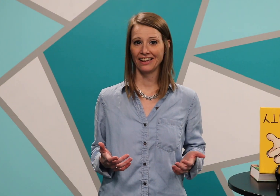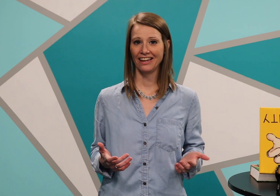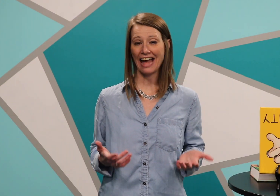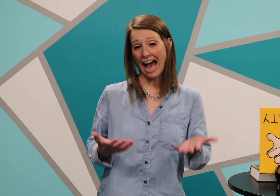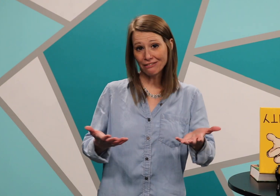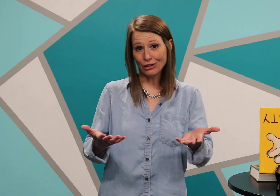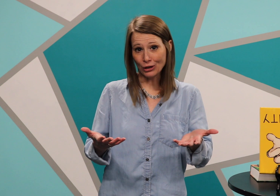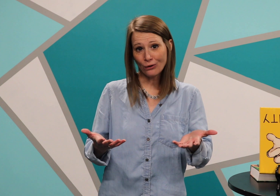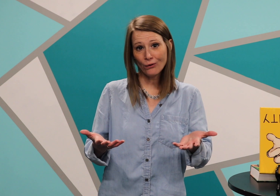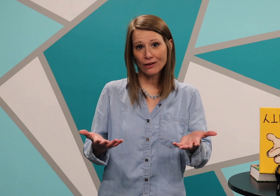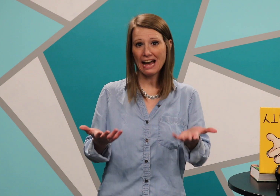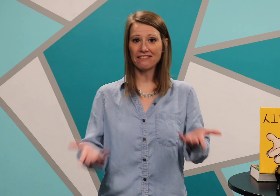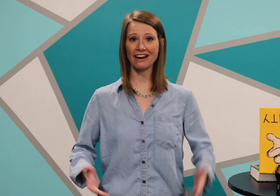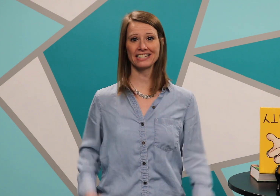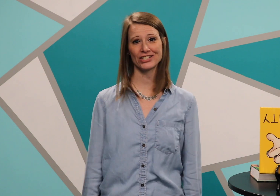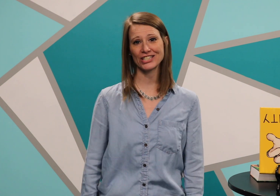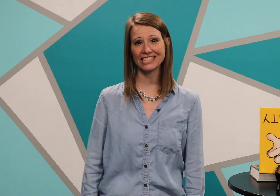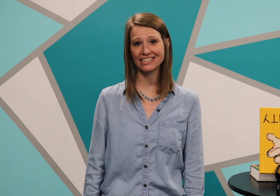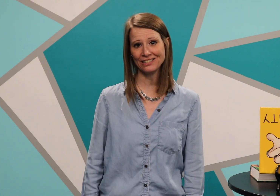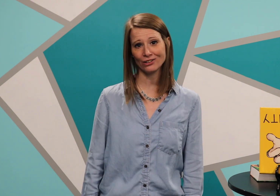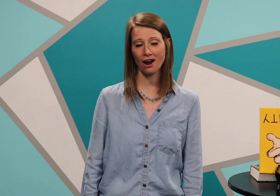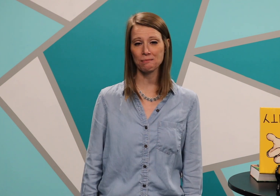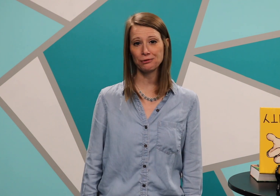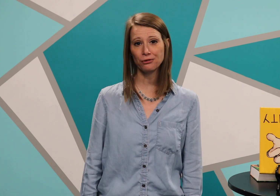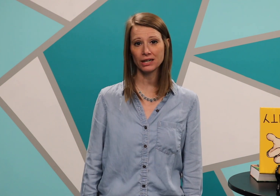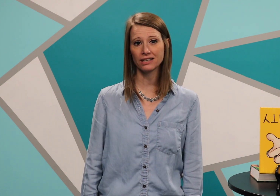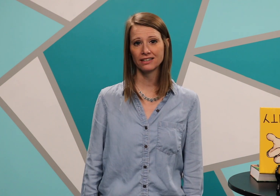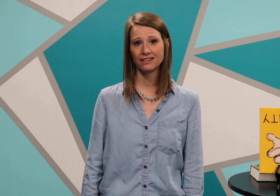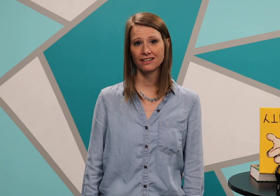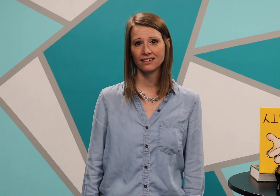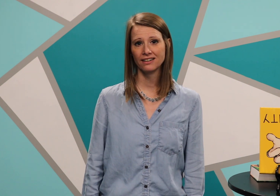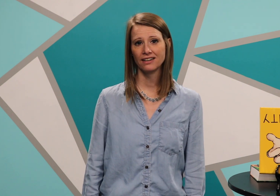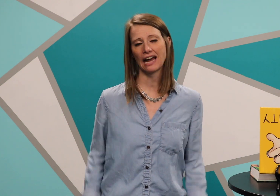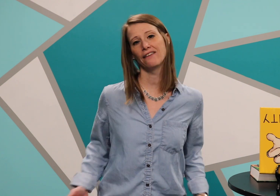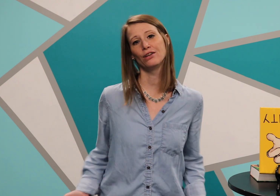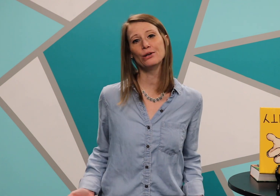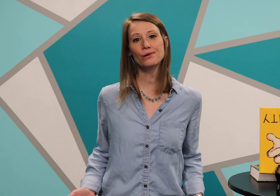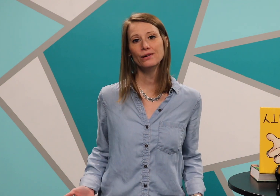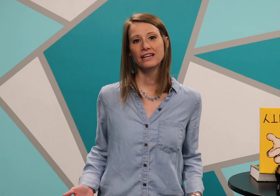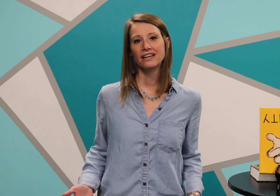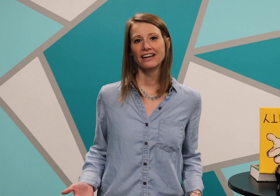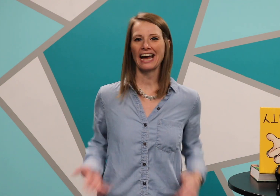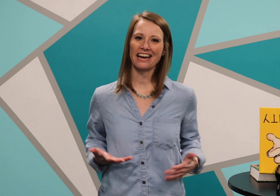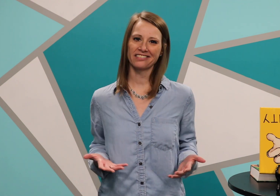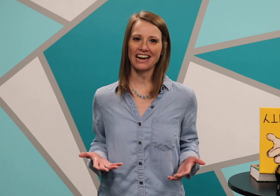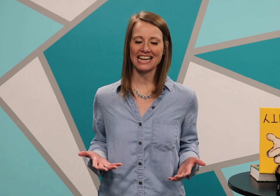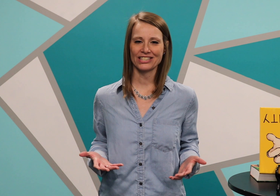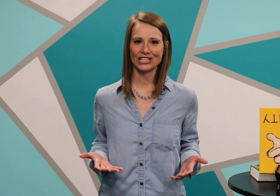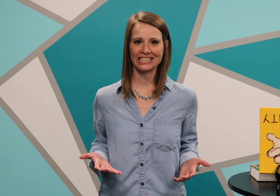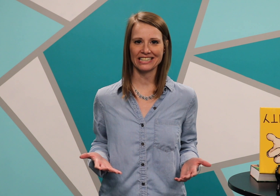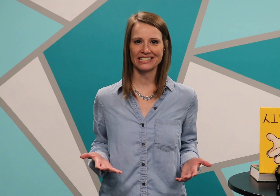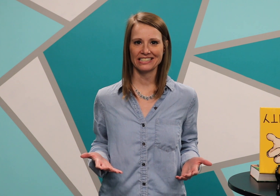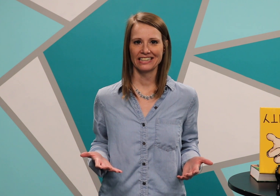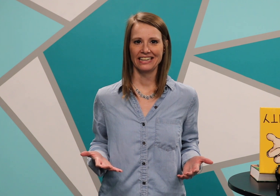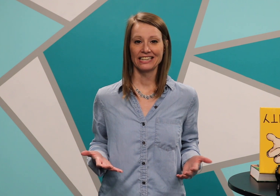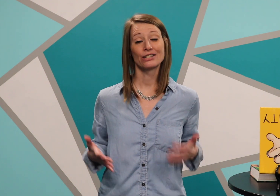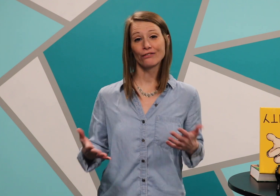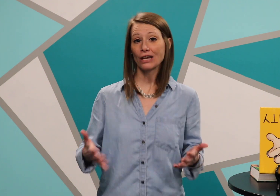have you ever asked Jesus into your heart before? Have you ever asked Jesus to forgive